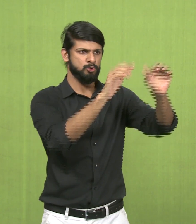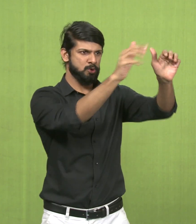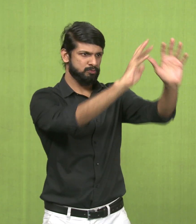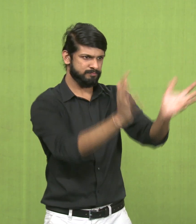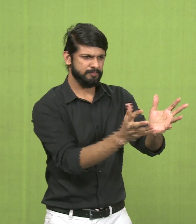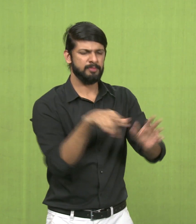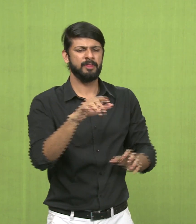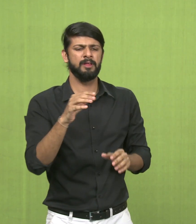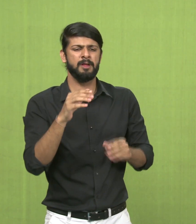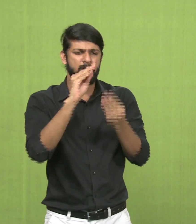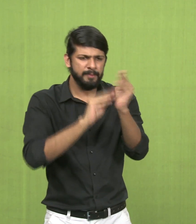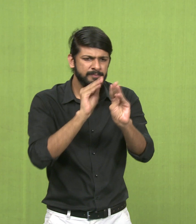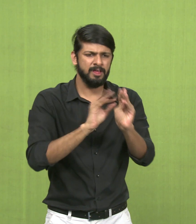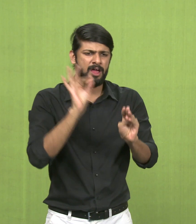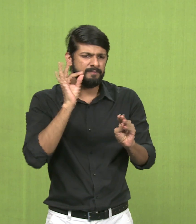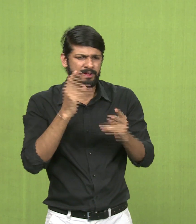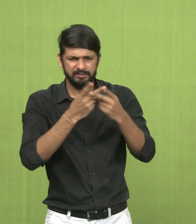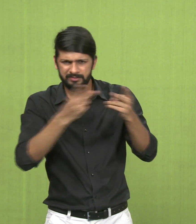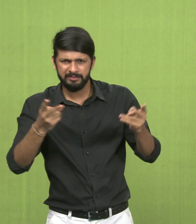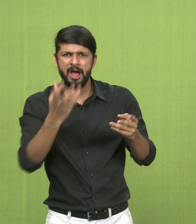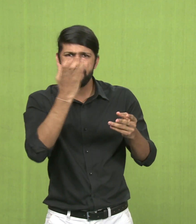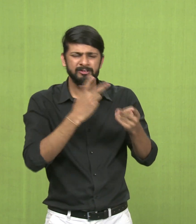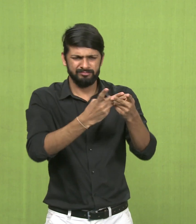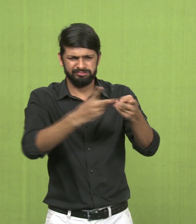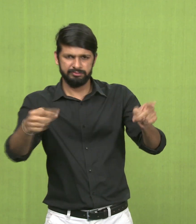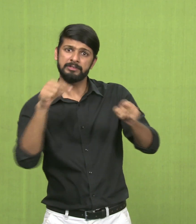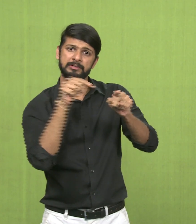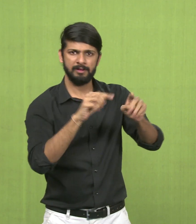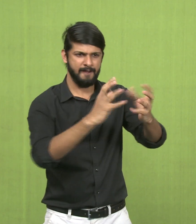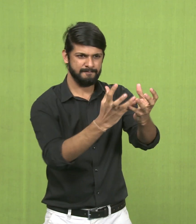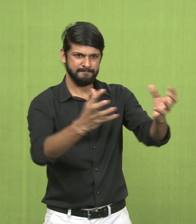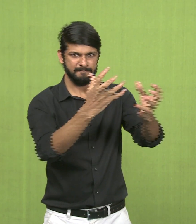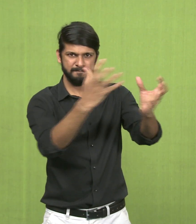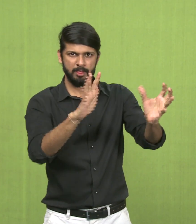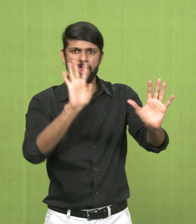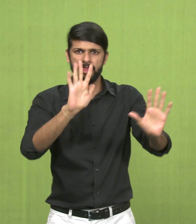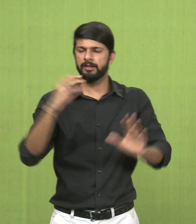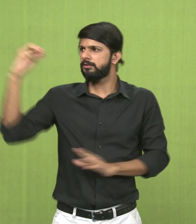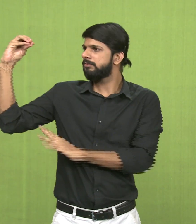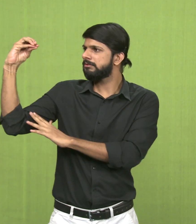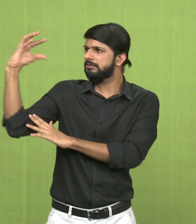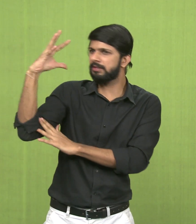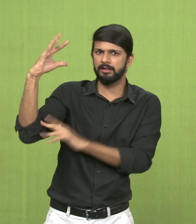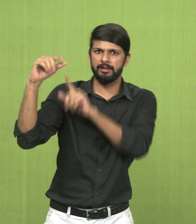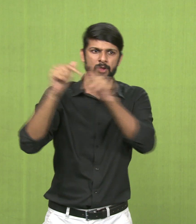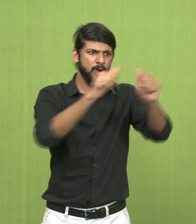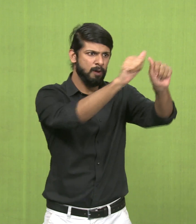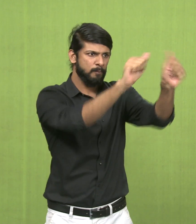Using the same example of a still life composition, you have fruits, various kind of fruits. Then the light which is